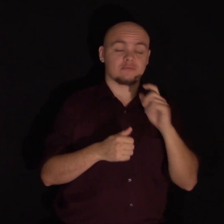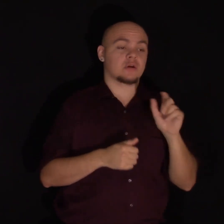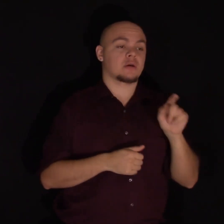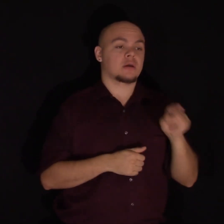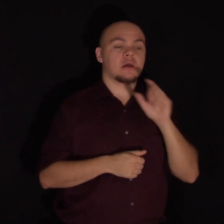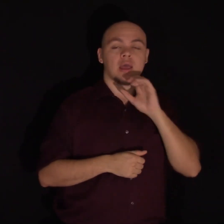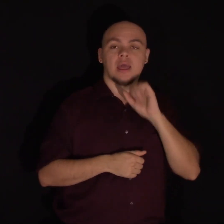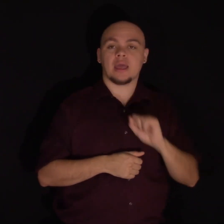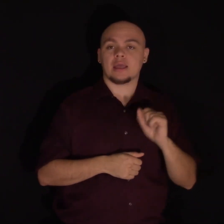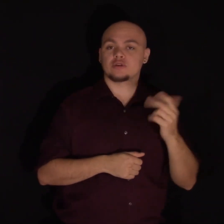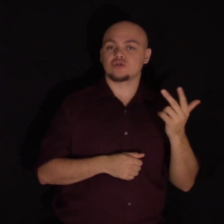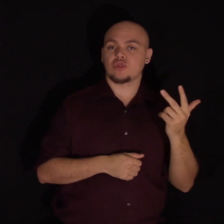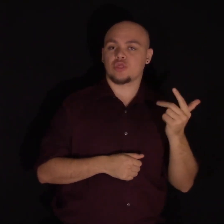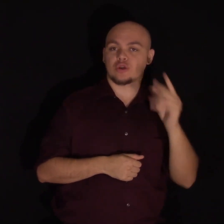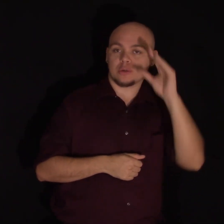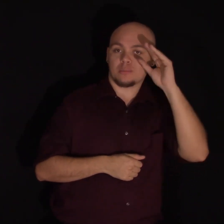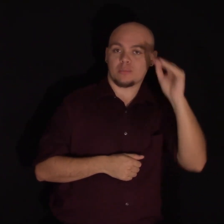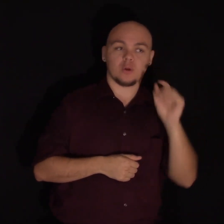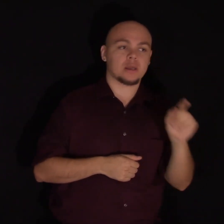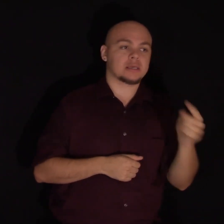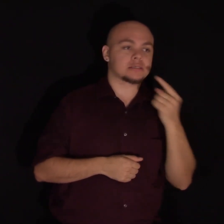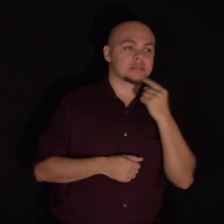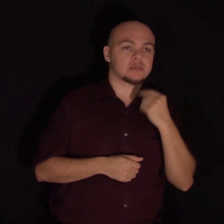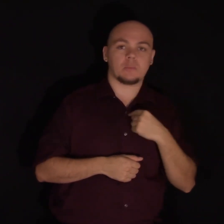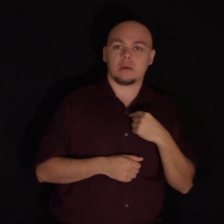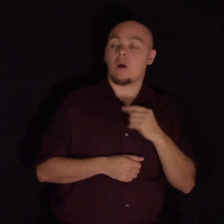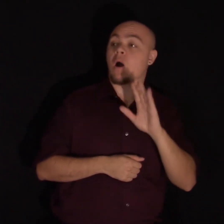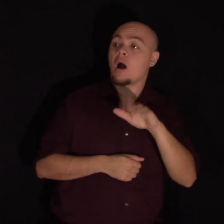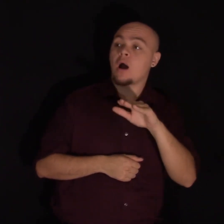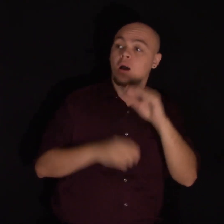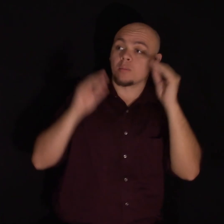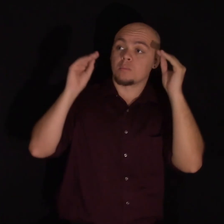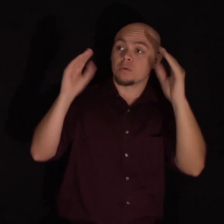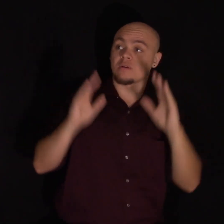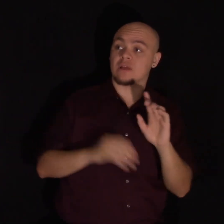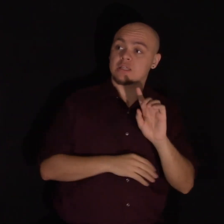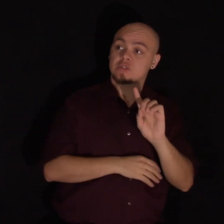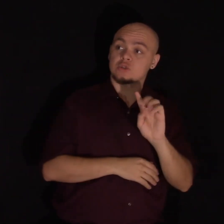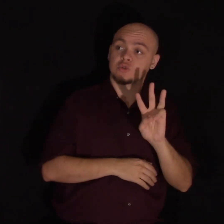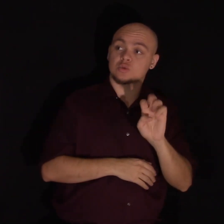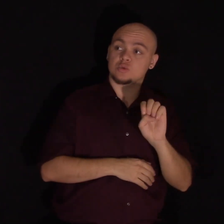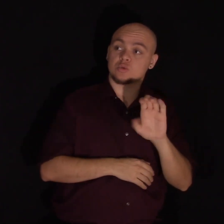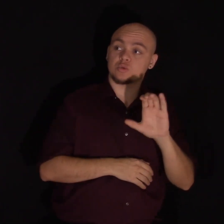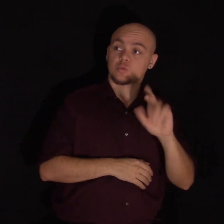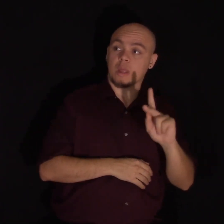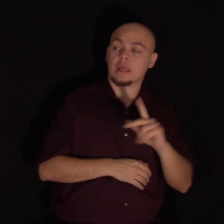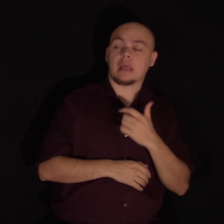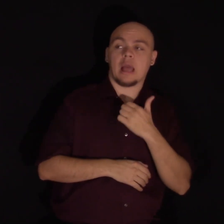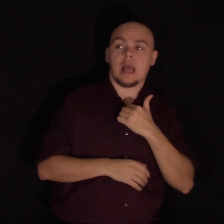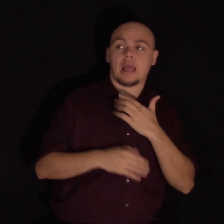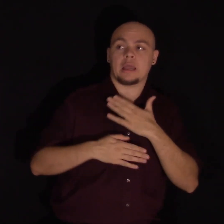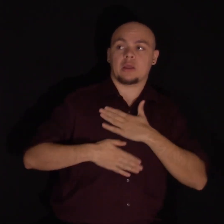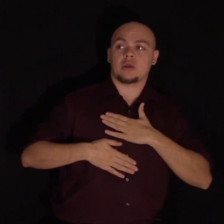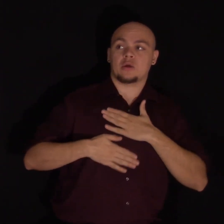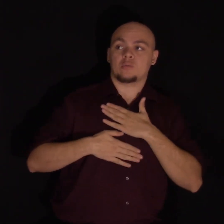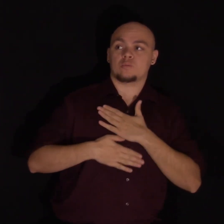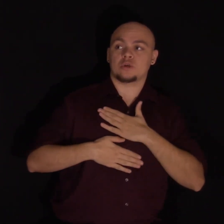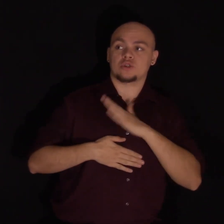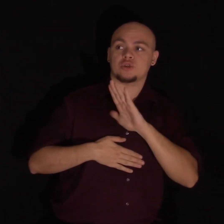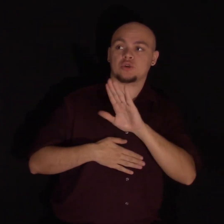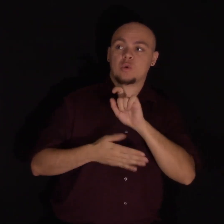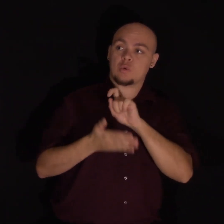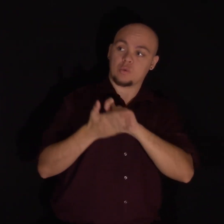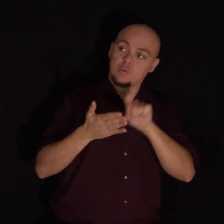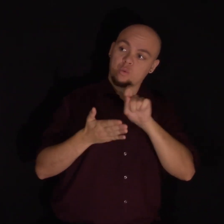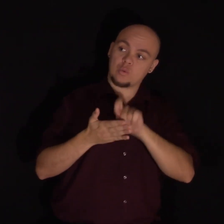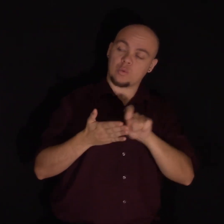-year-old boy. He said, Dear Professor Dweck, I appreciate that your writing